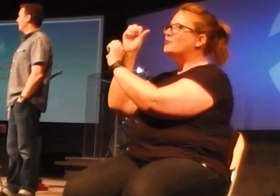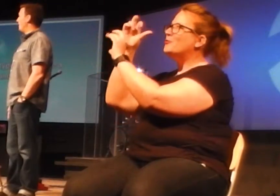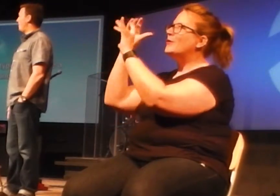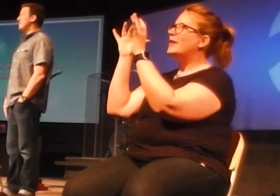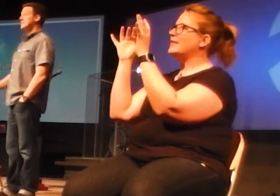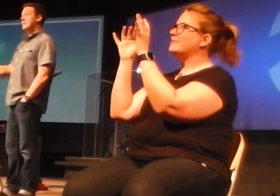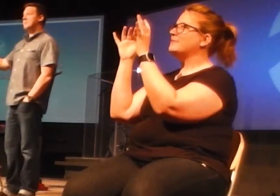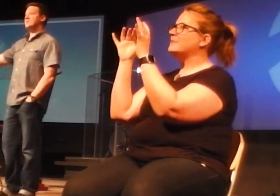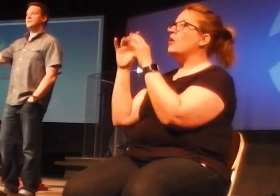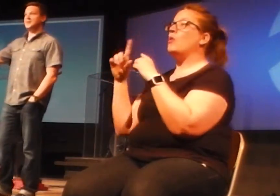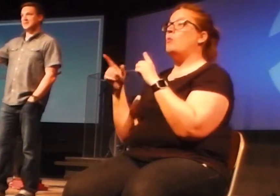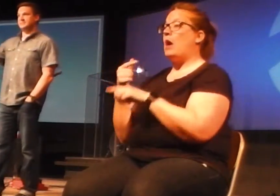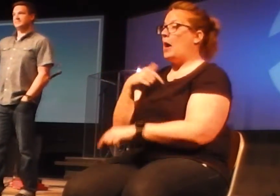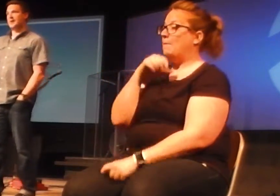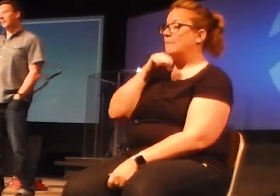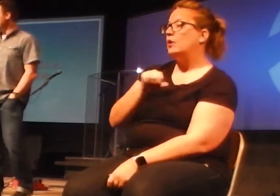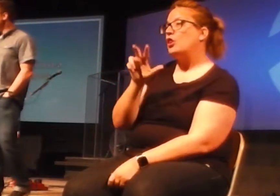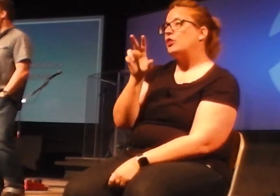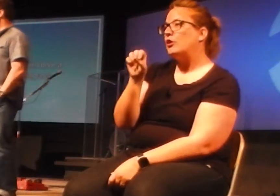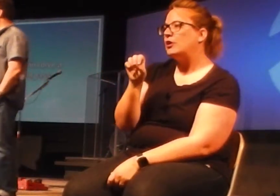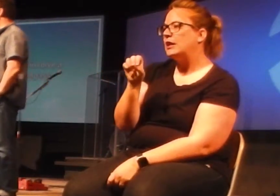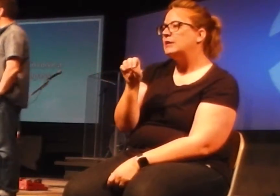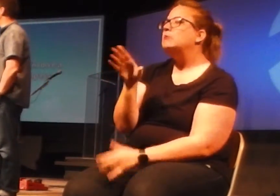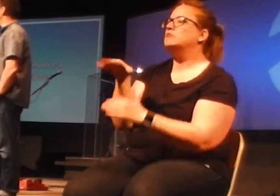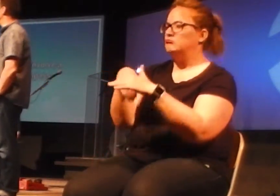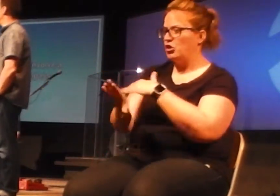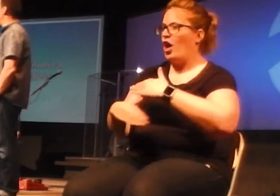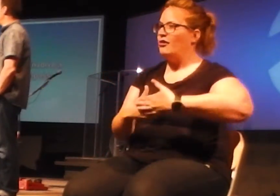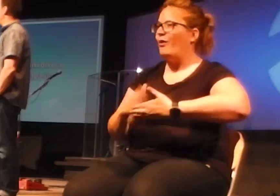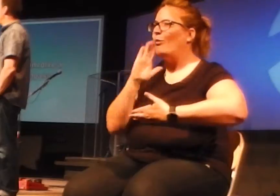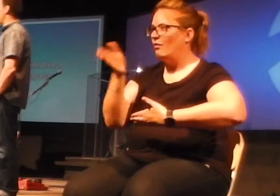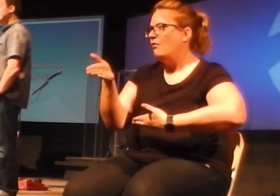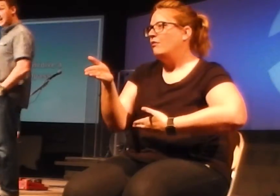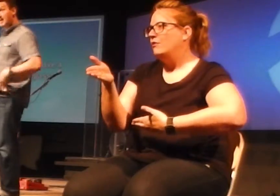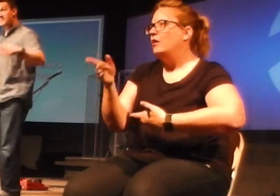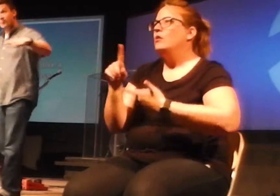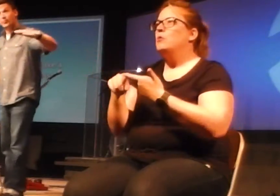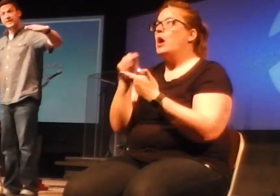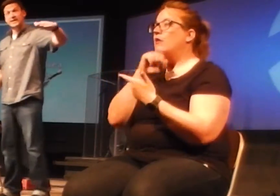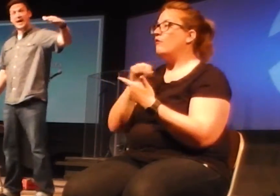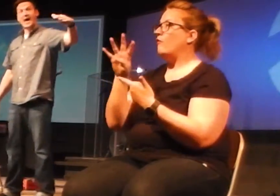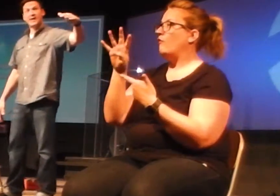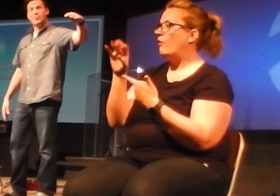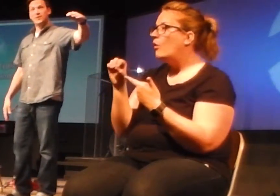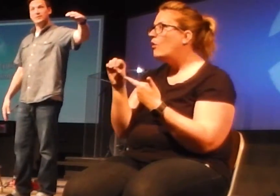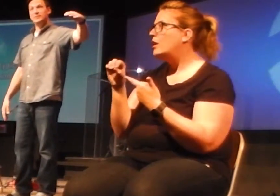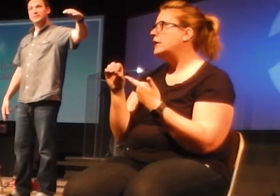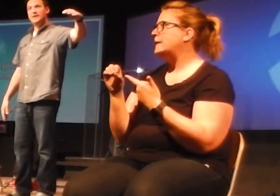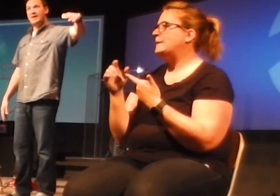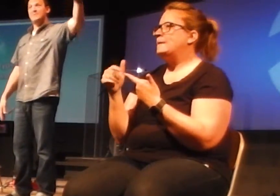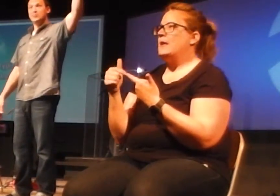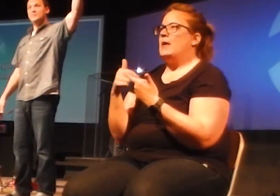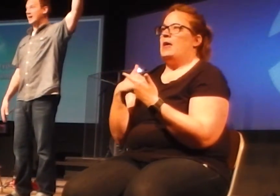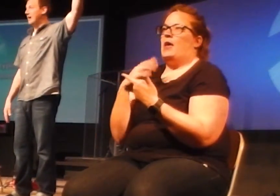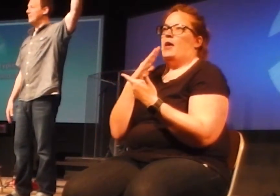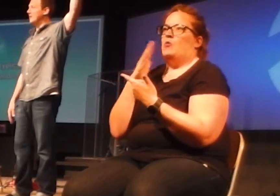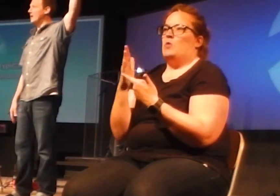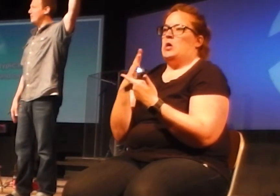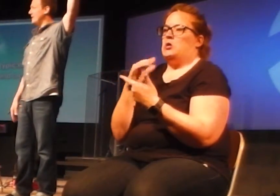By the time I'm 30, I will have a child. By the time I'm 40, I will have moved up in the company.